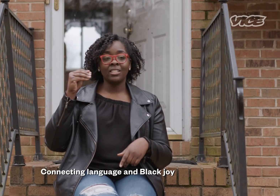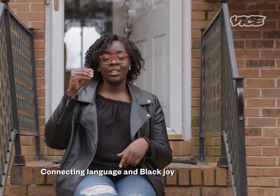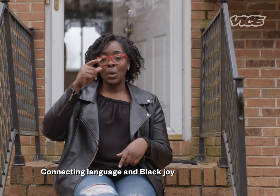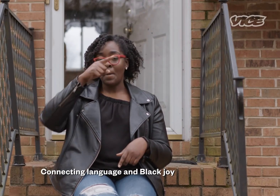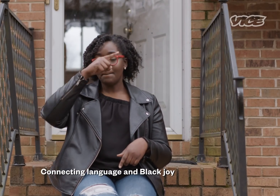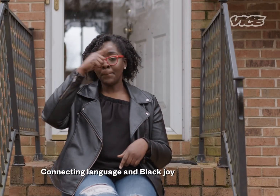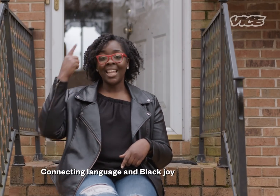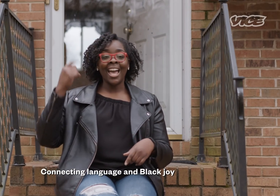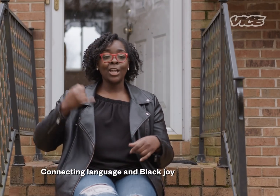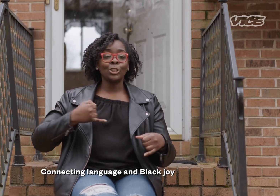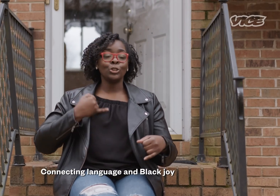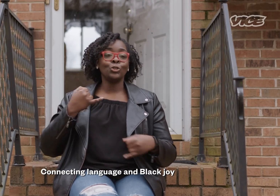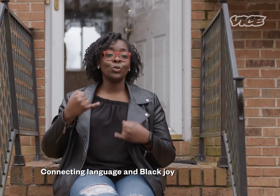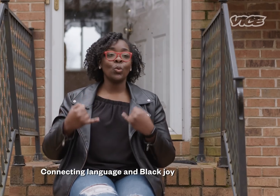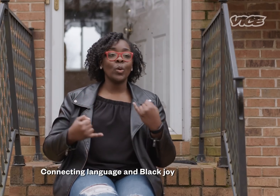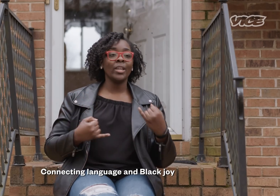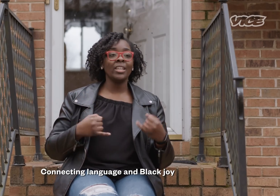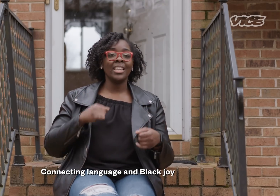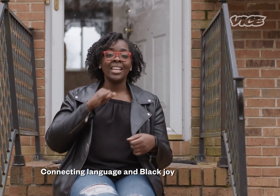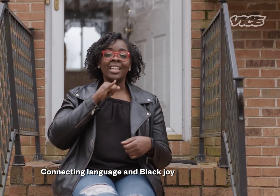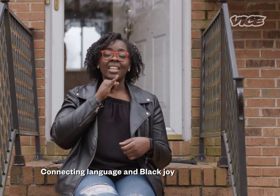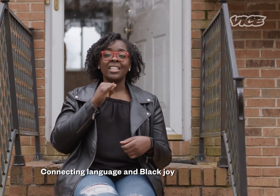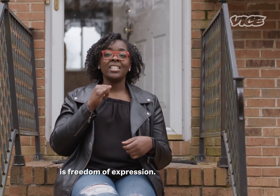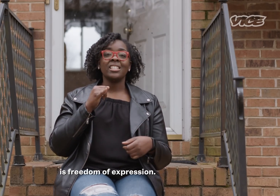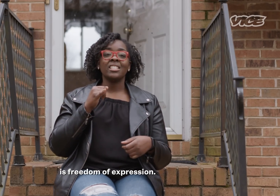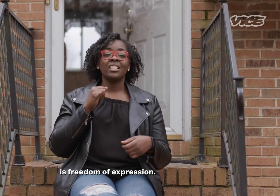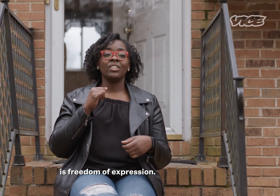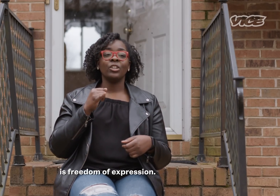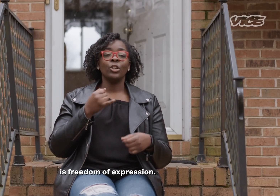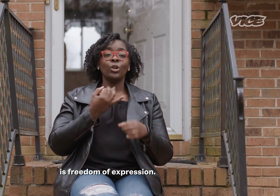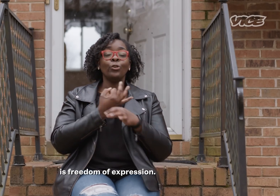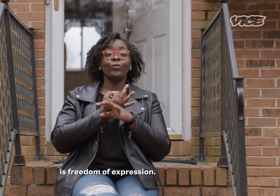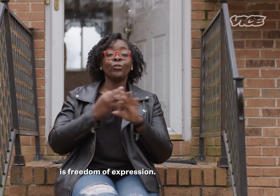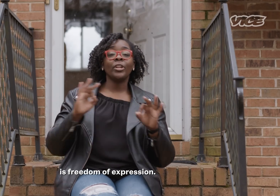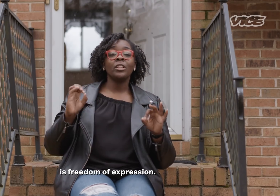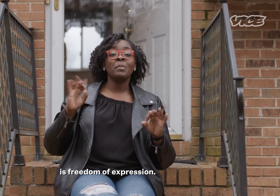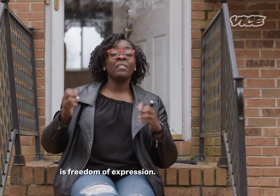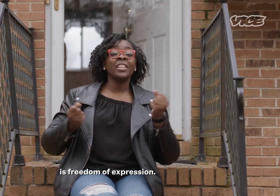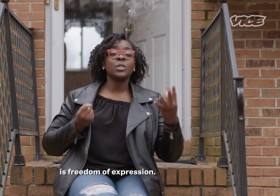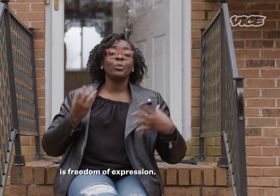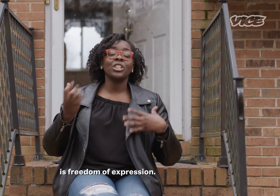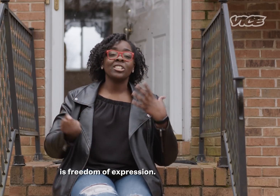Black joy is freedom of expression.